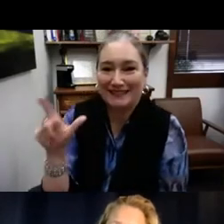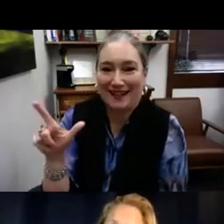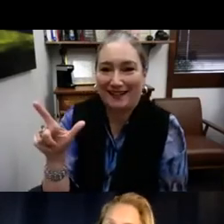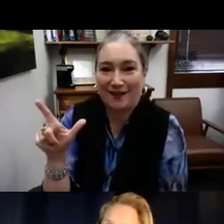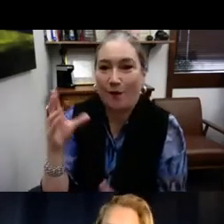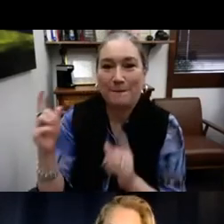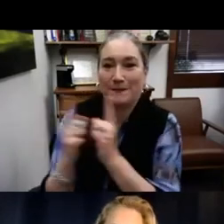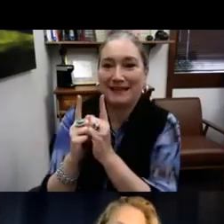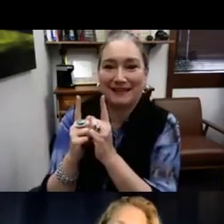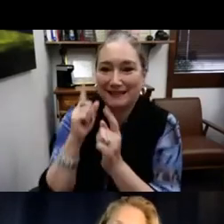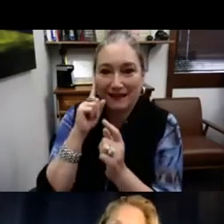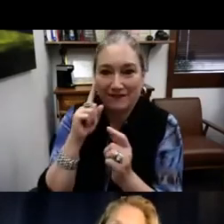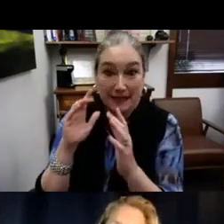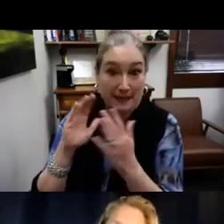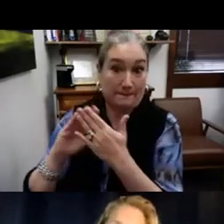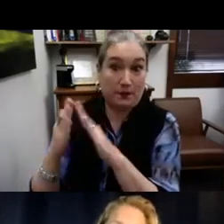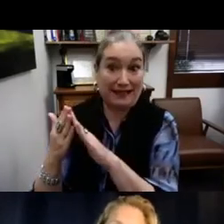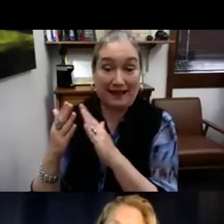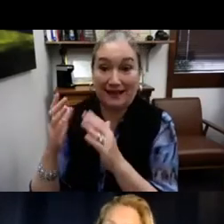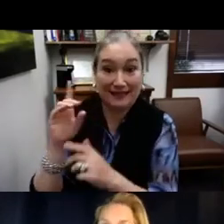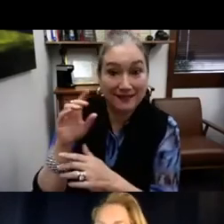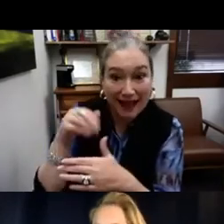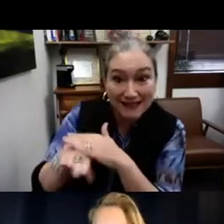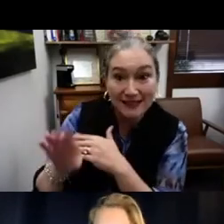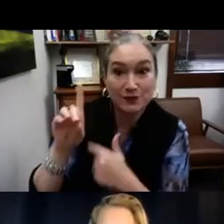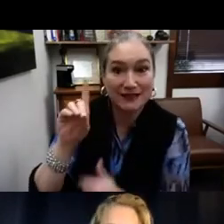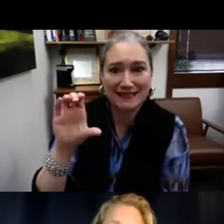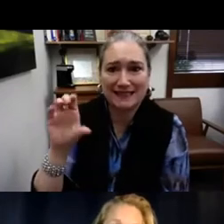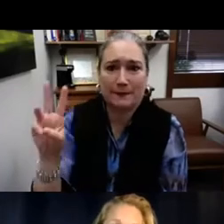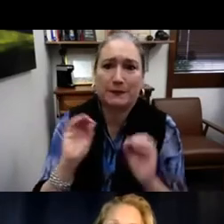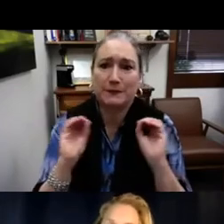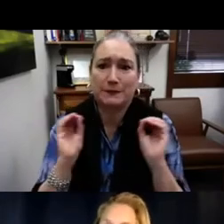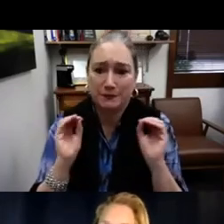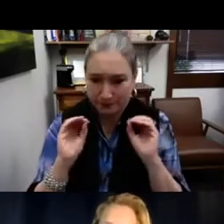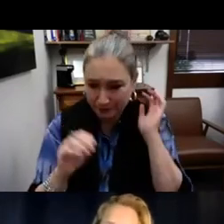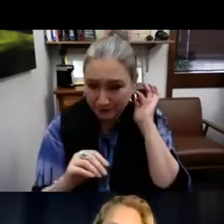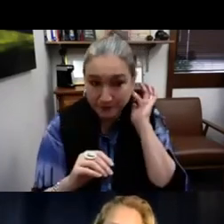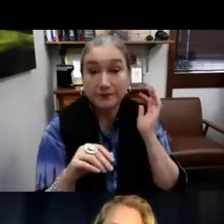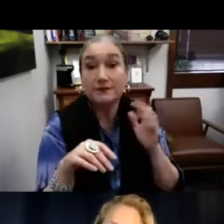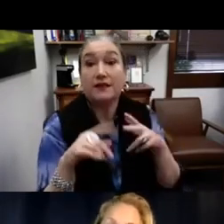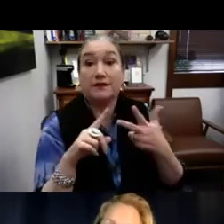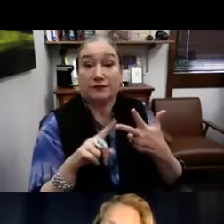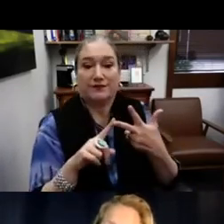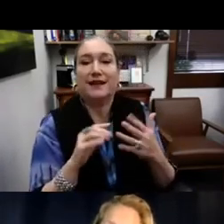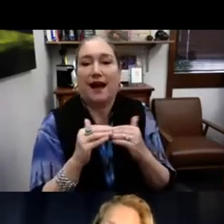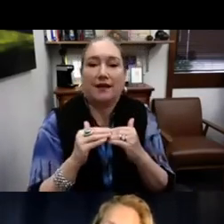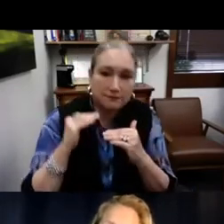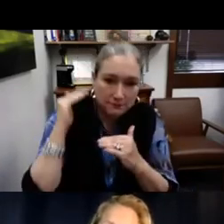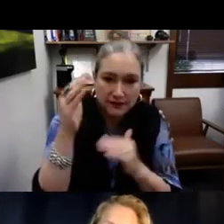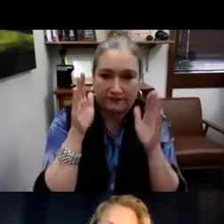But there's no resources for ASL or able to, you know, to meet within the deaf community, you know, having access to DCCW.